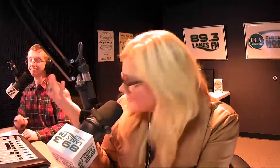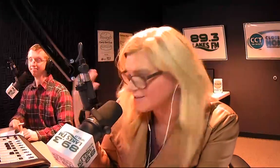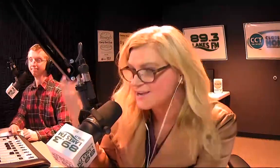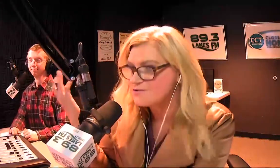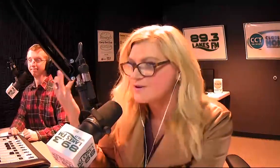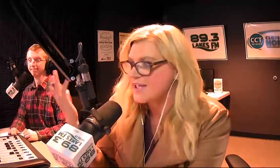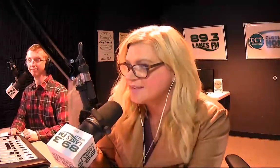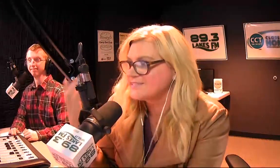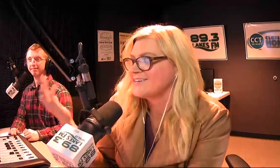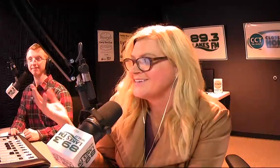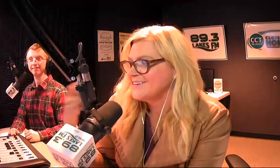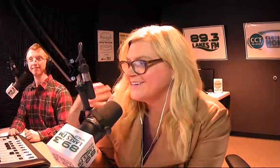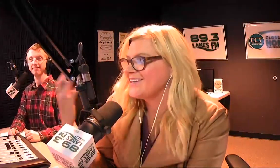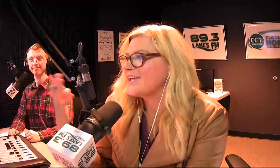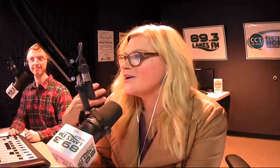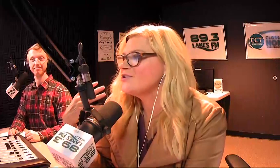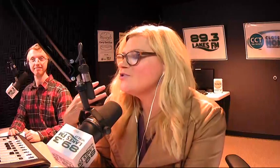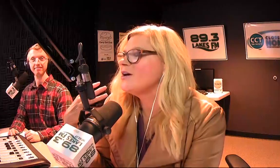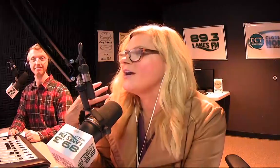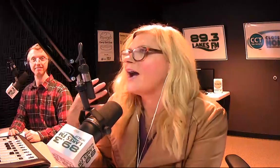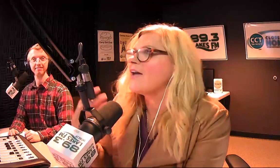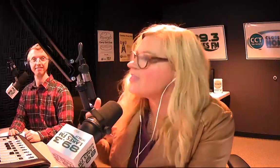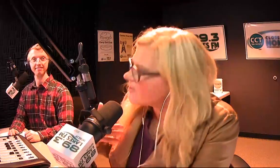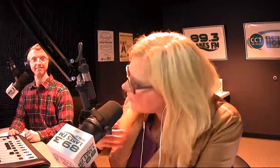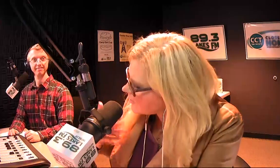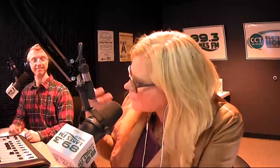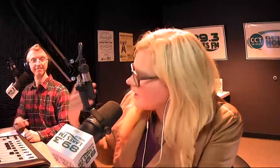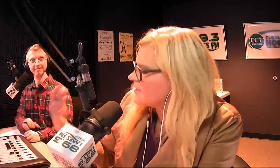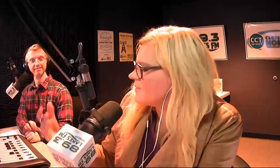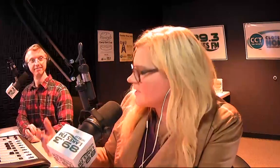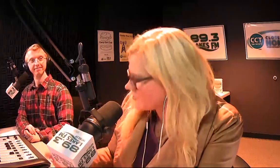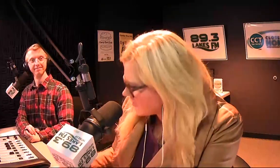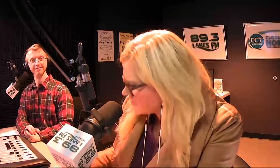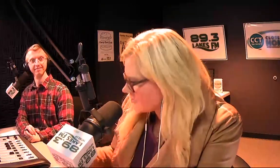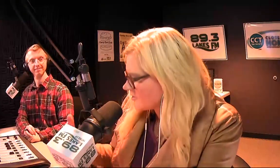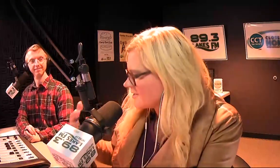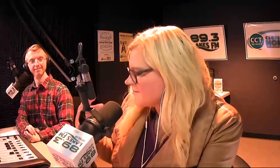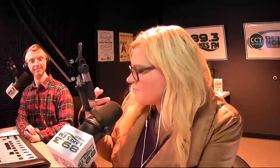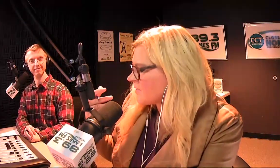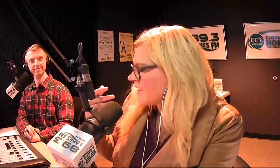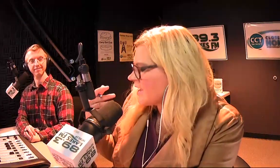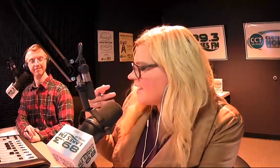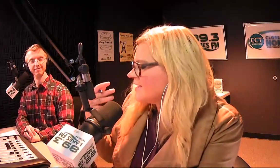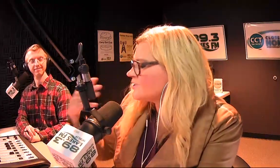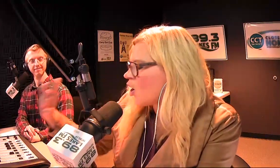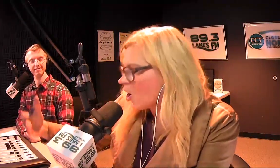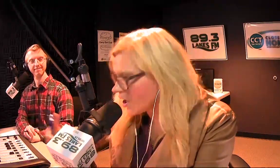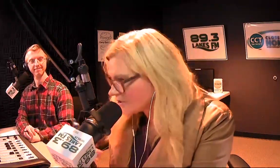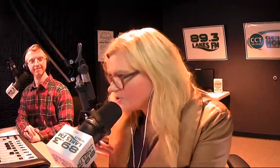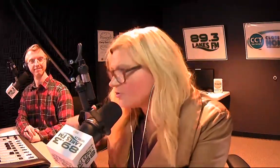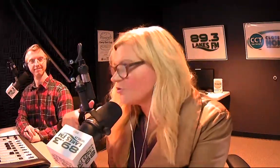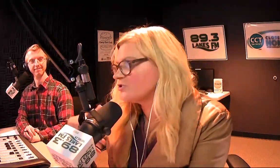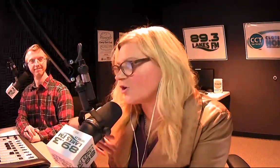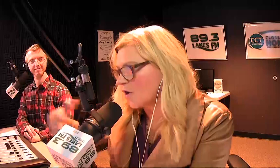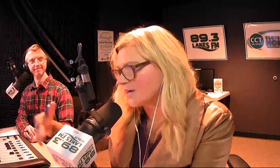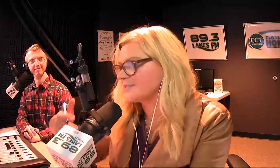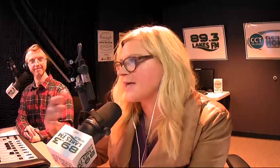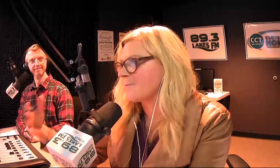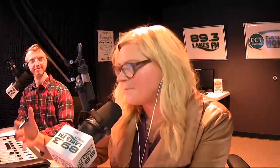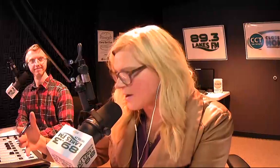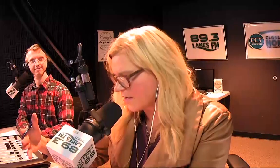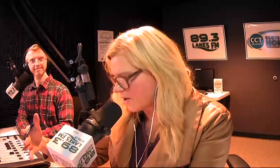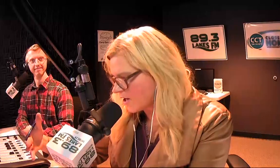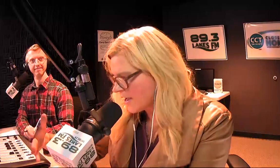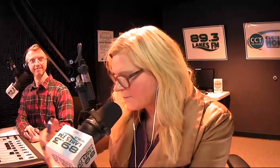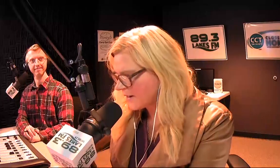strangers and you can't like I think when you're trying to meet a stranger, it's hard to to